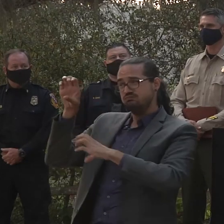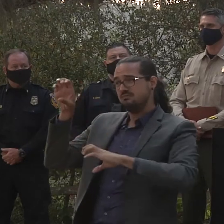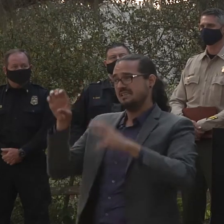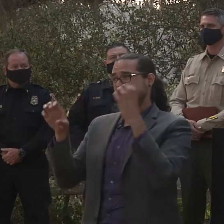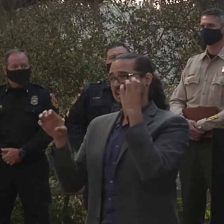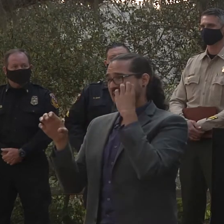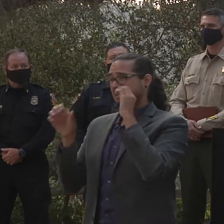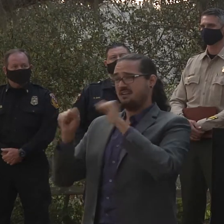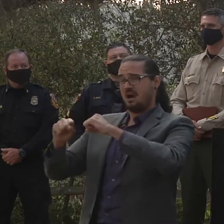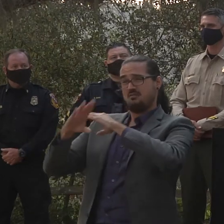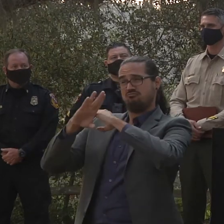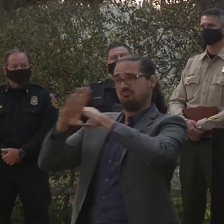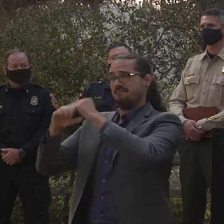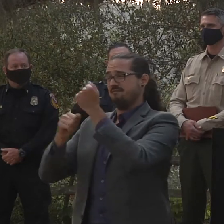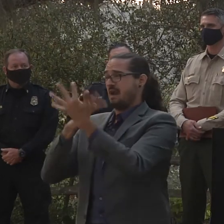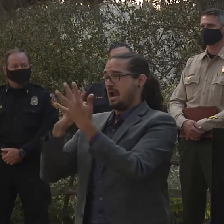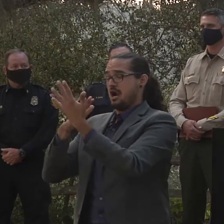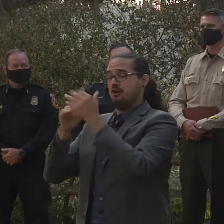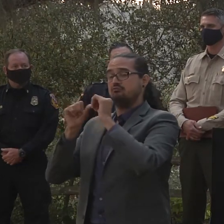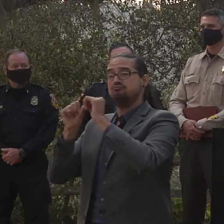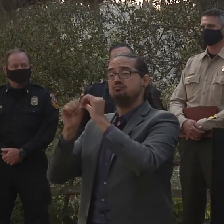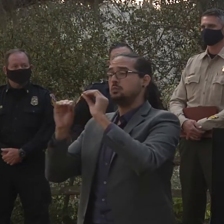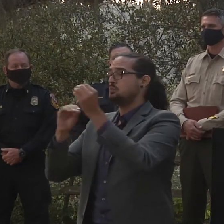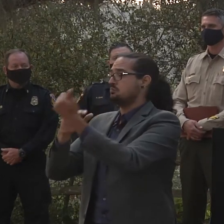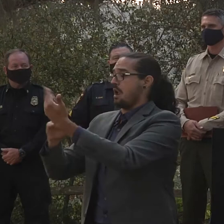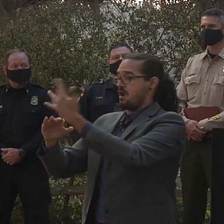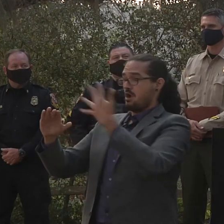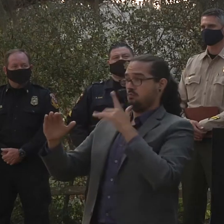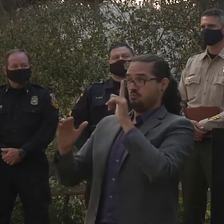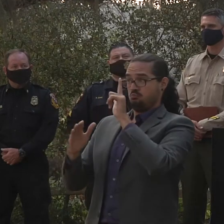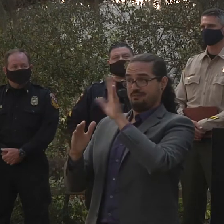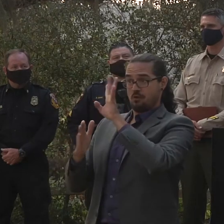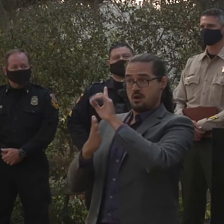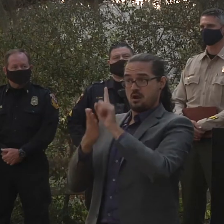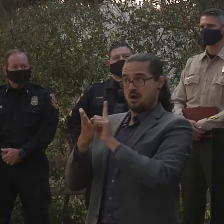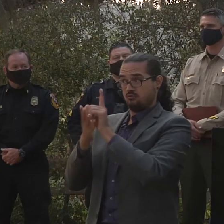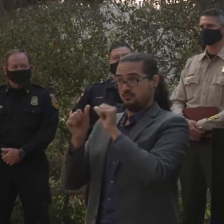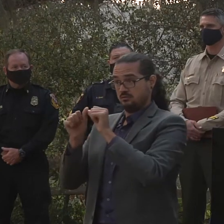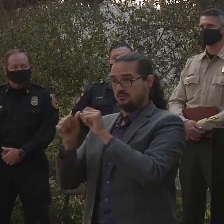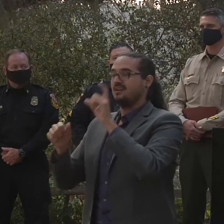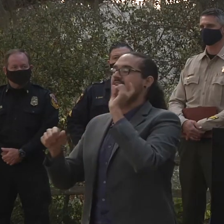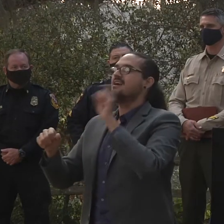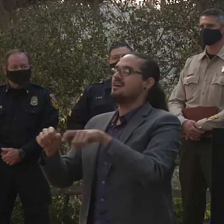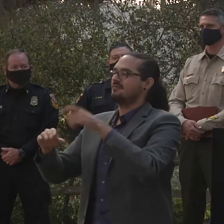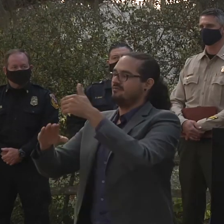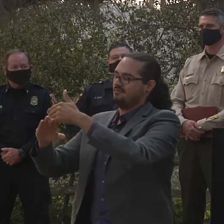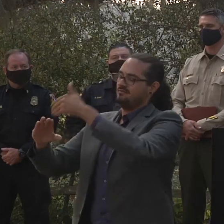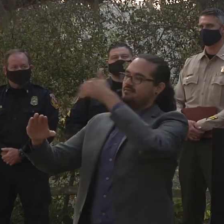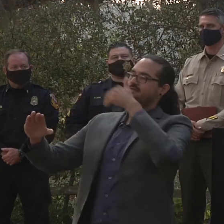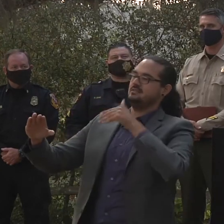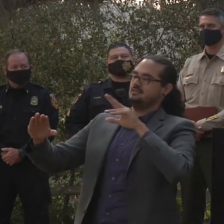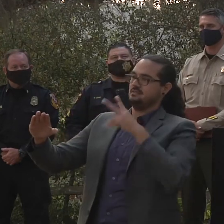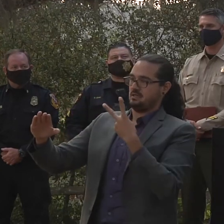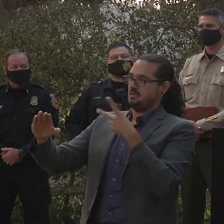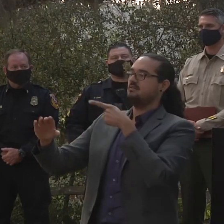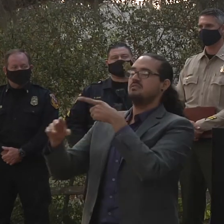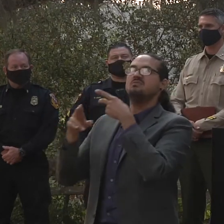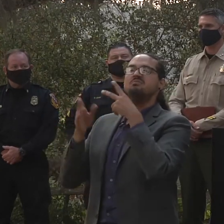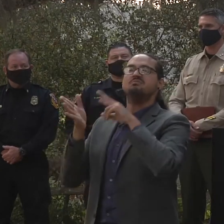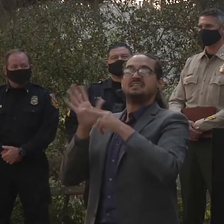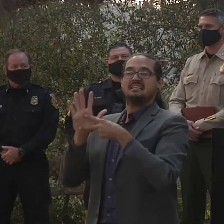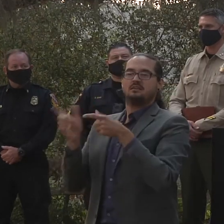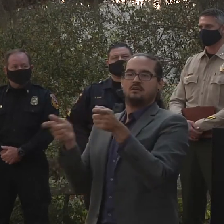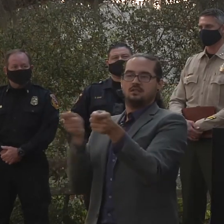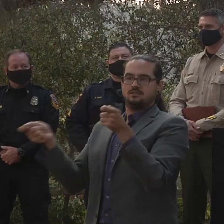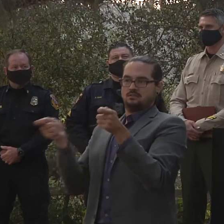that's when we feel comfortable actually calling something or an area contained or a percentage containment and as Chief Brunton mentioned the